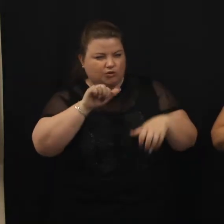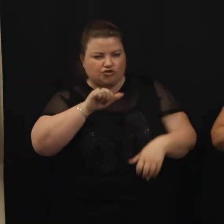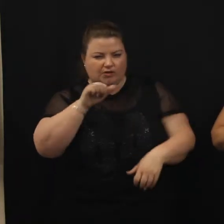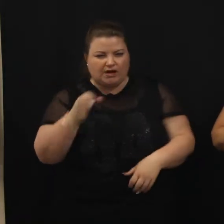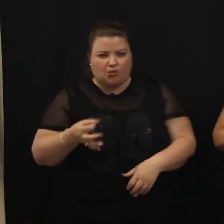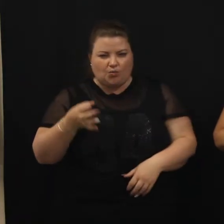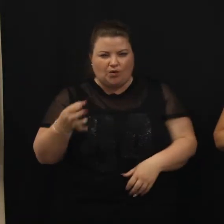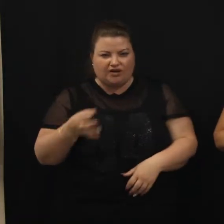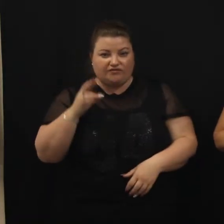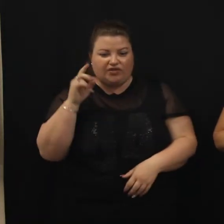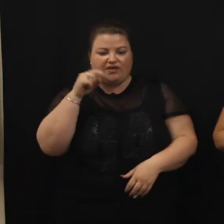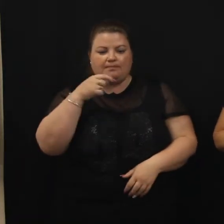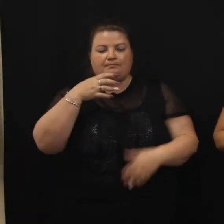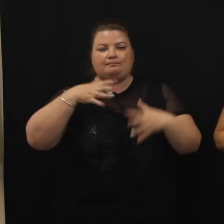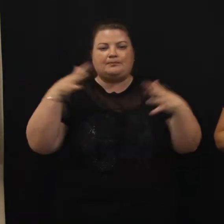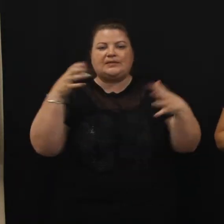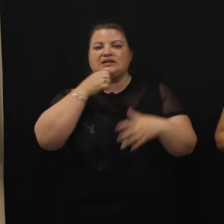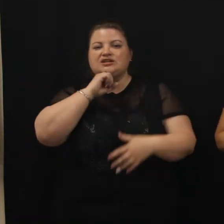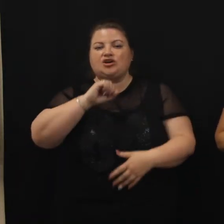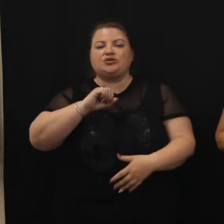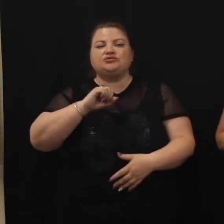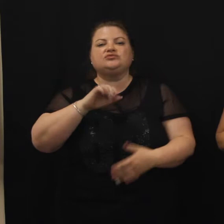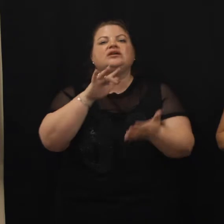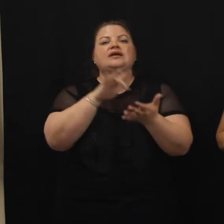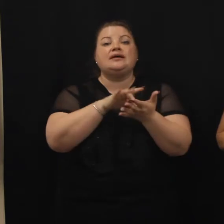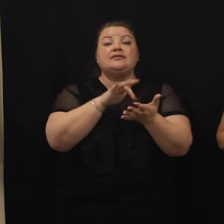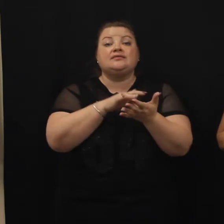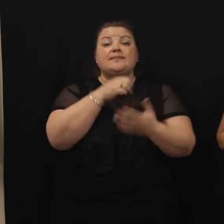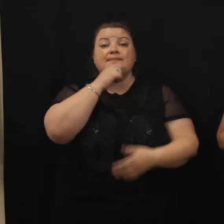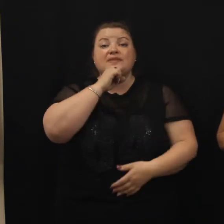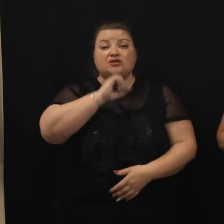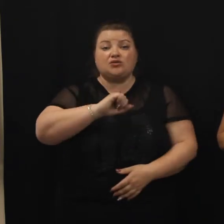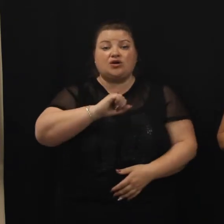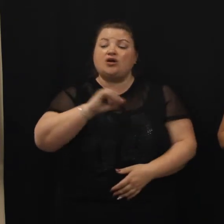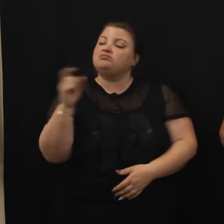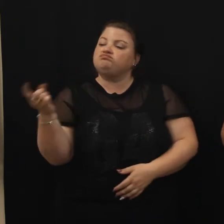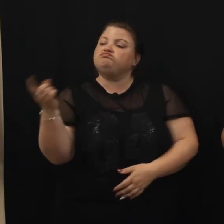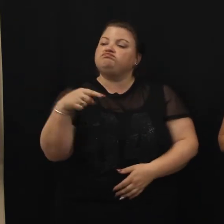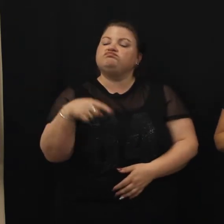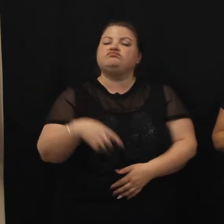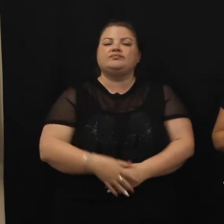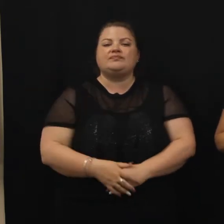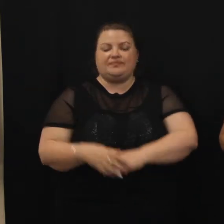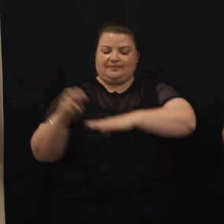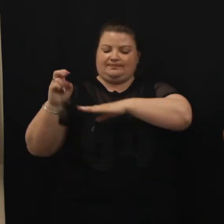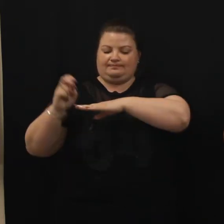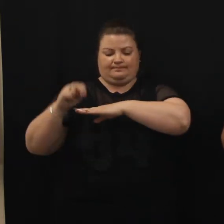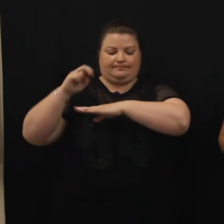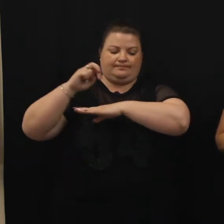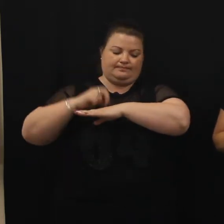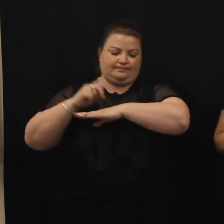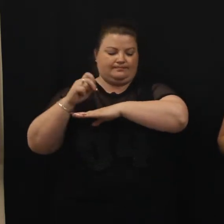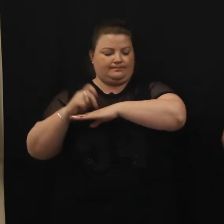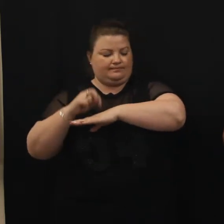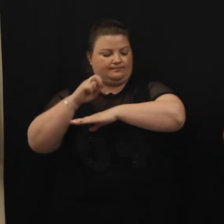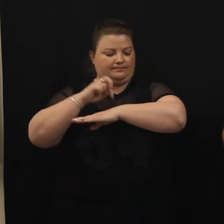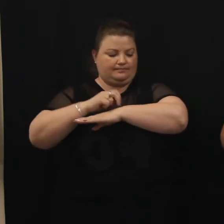The middle billy goat gruff is next. Trip, trap, trip, trip, trip,